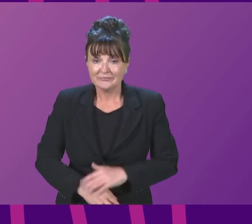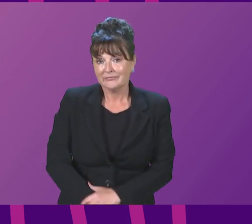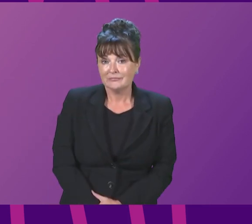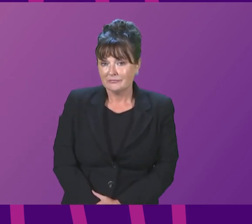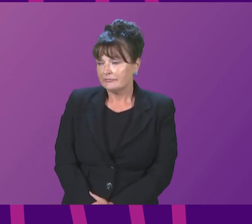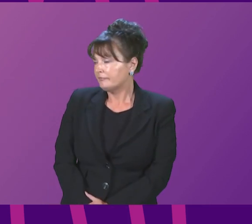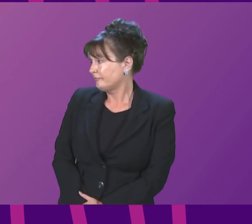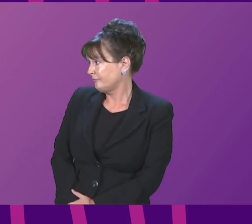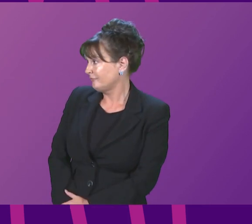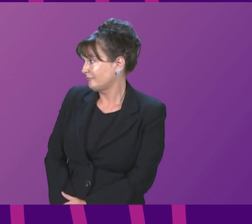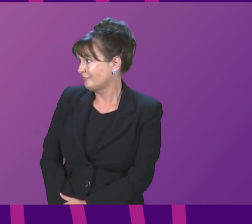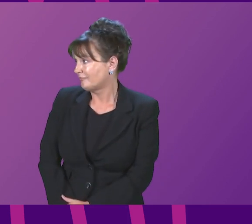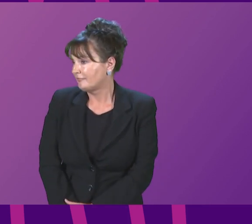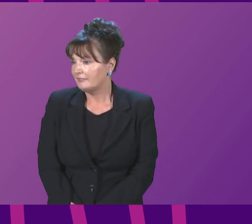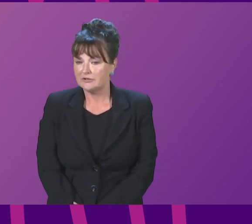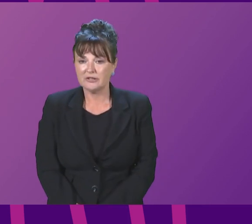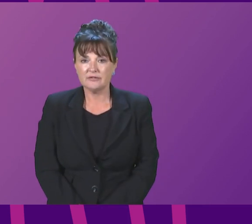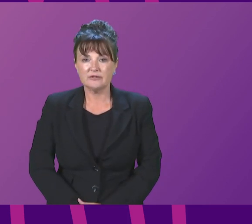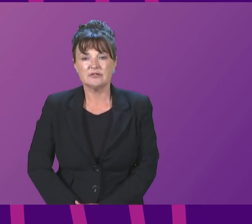Question number two, Anna Sarwa.